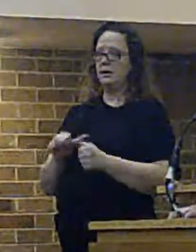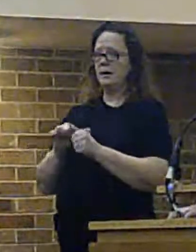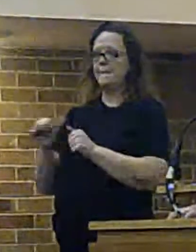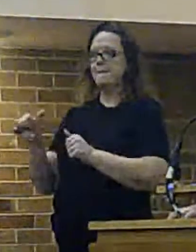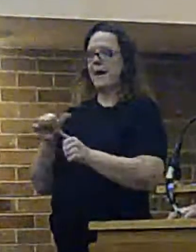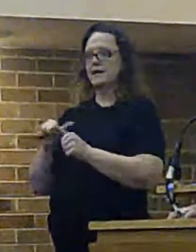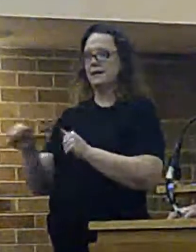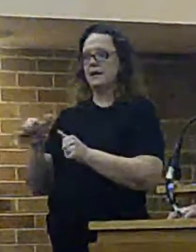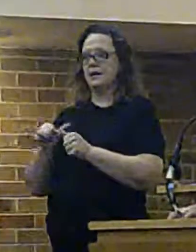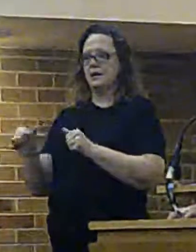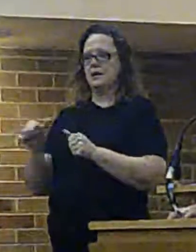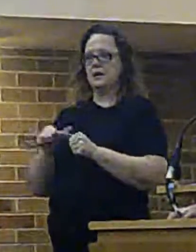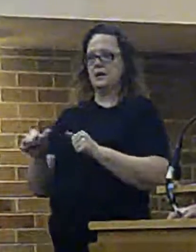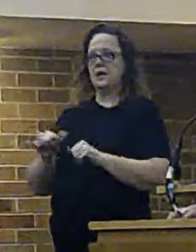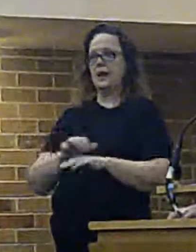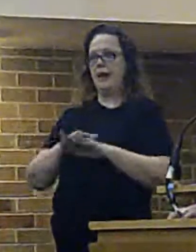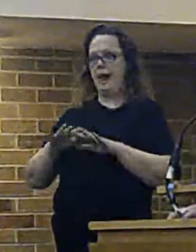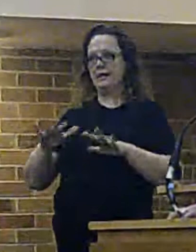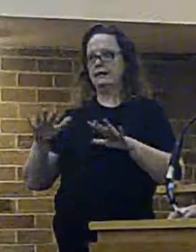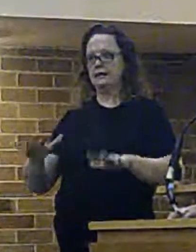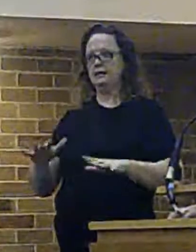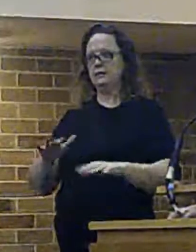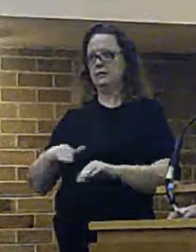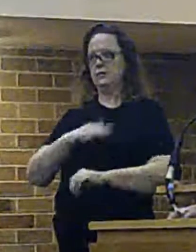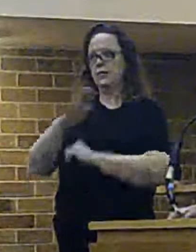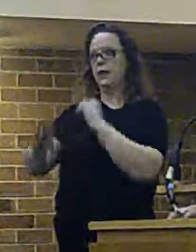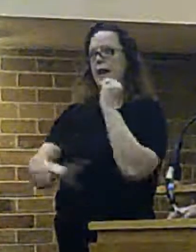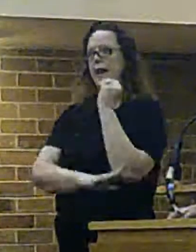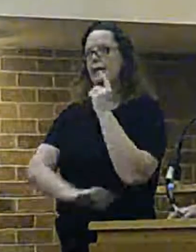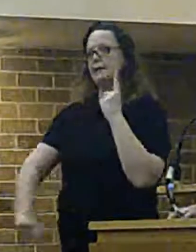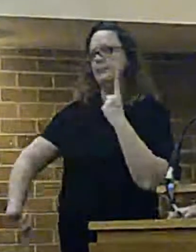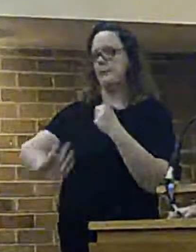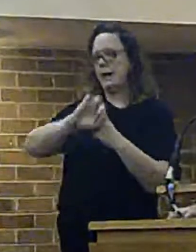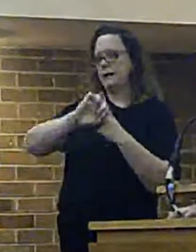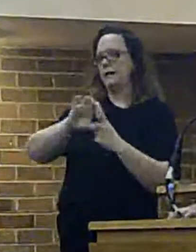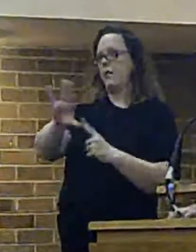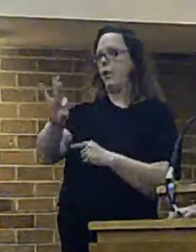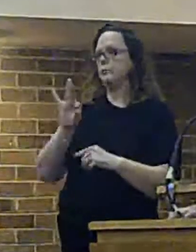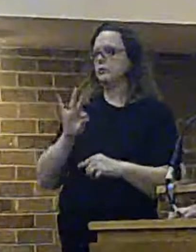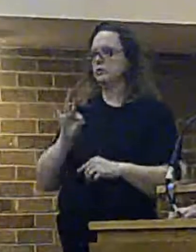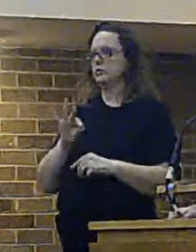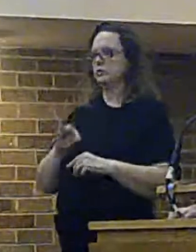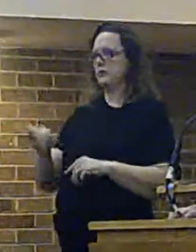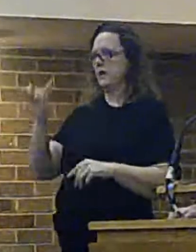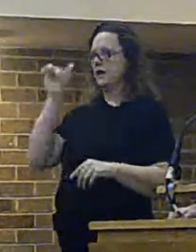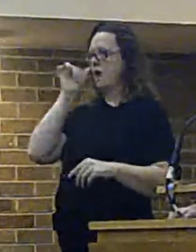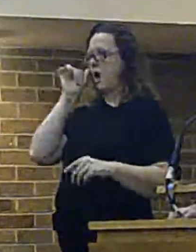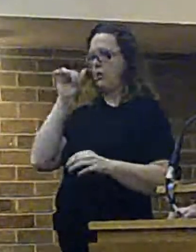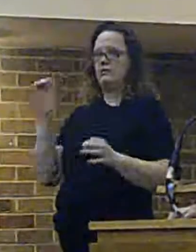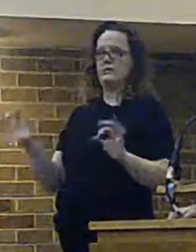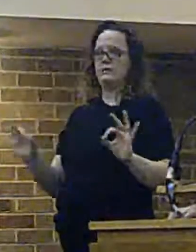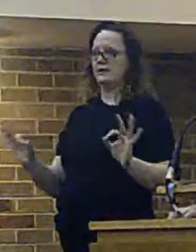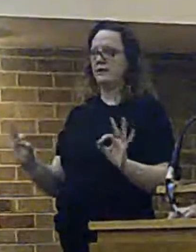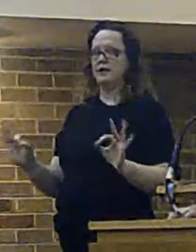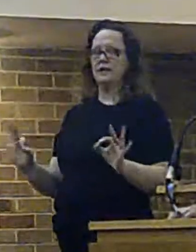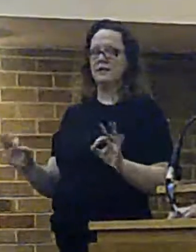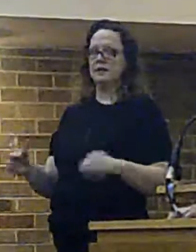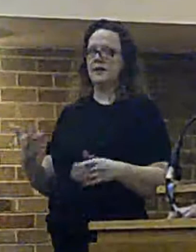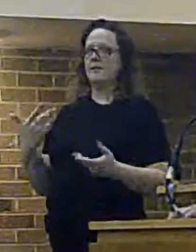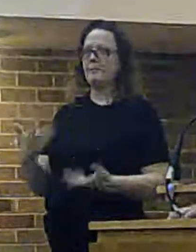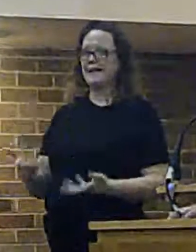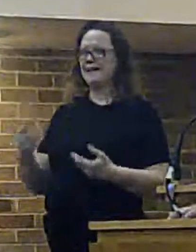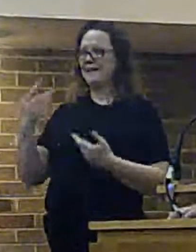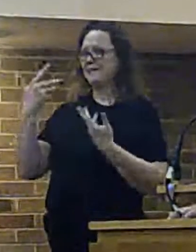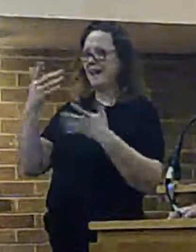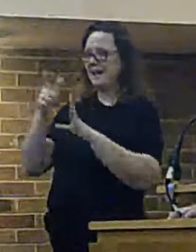or rather even less impact of operational alternative, which I know doesn't exist, because I've been doing this